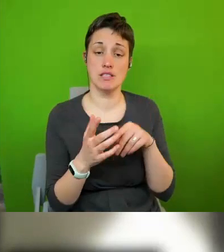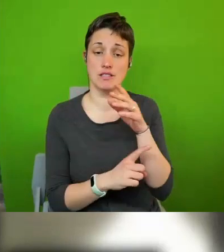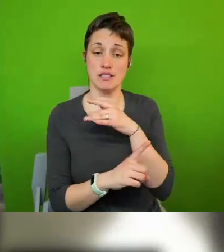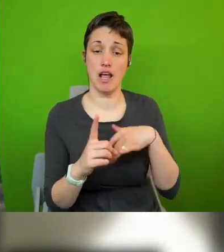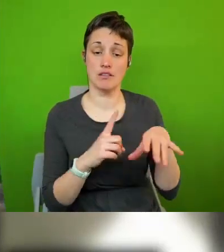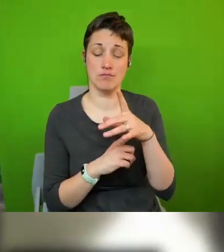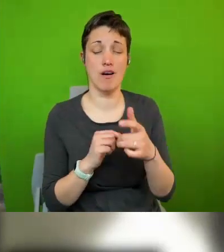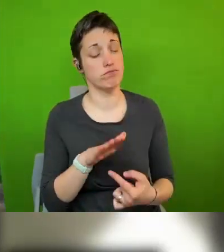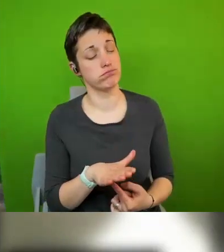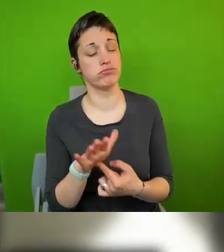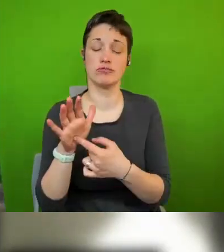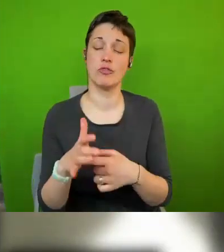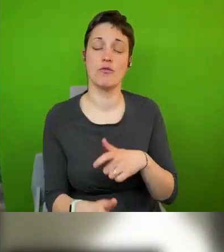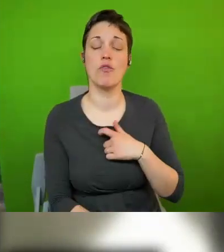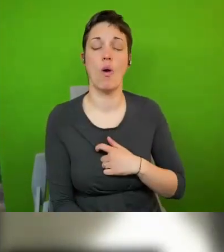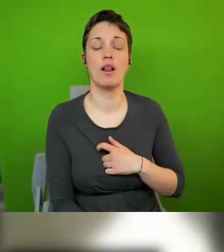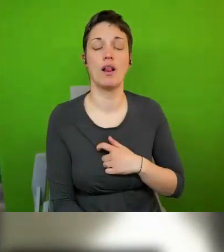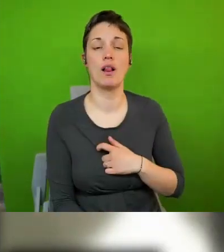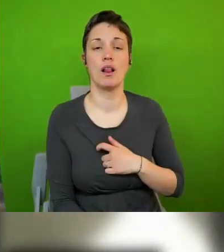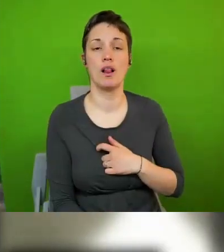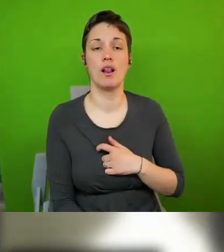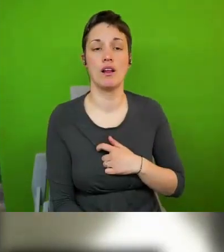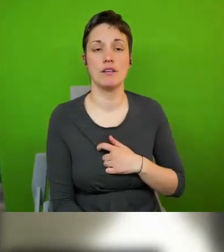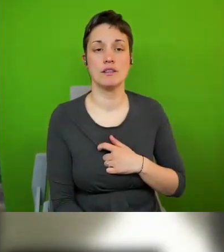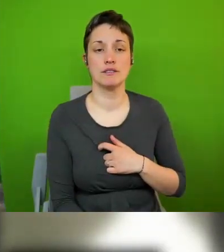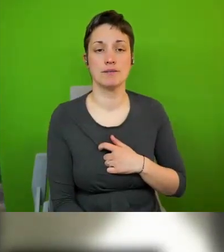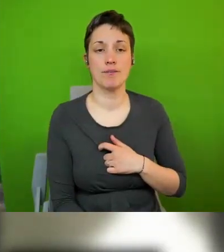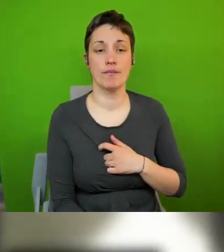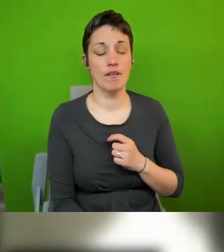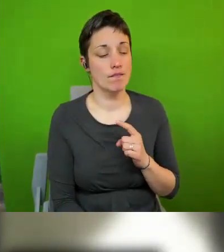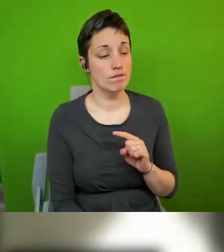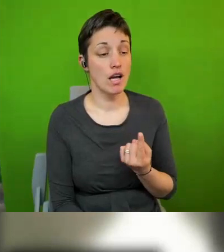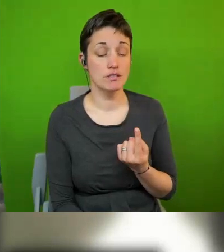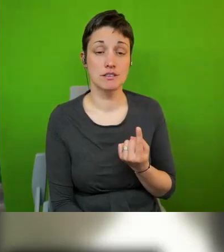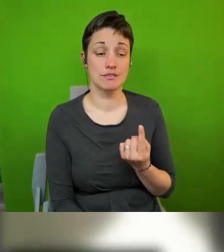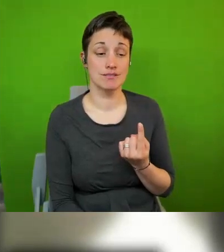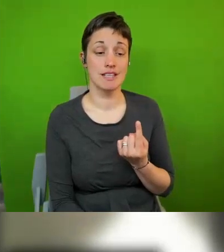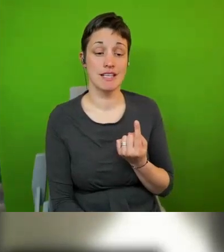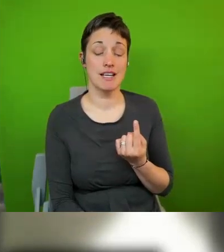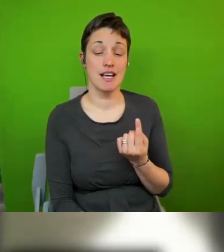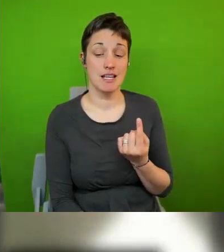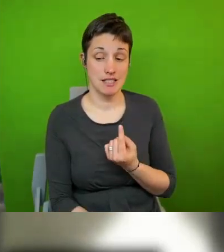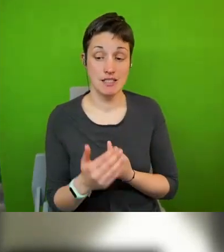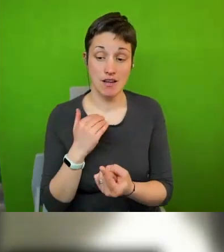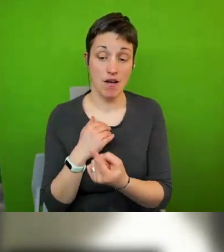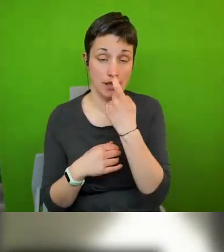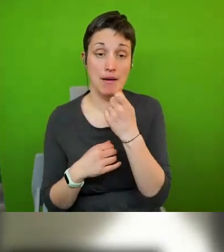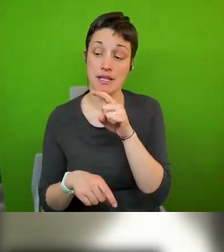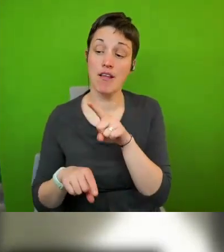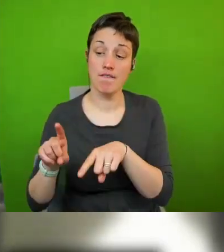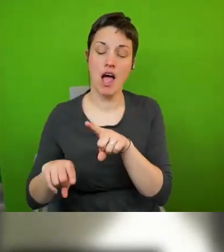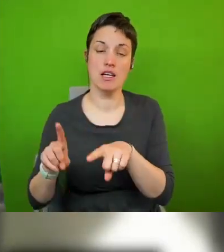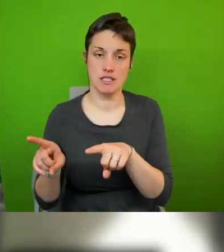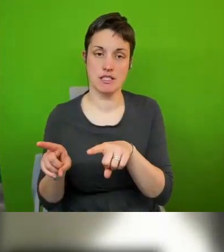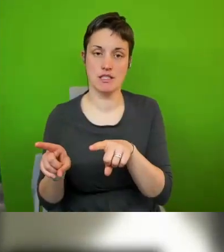play um first of all civil society in itself may be diverse and i think what we